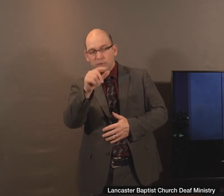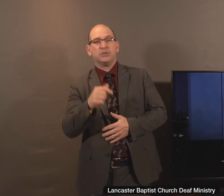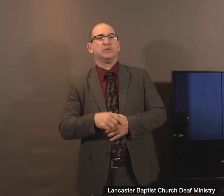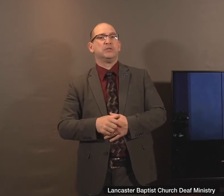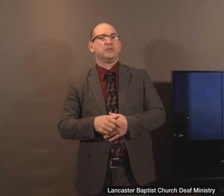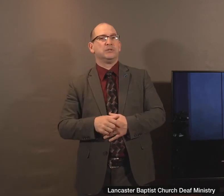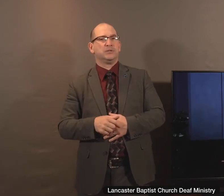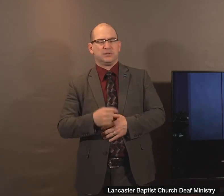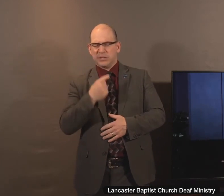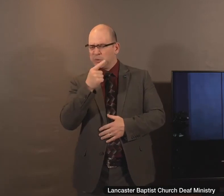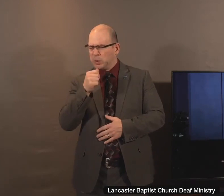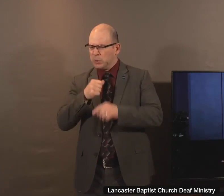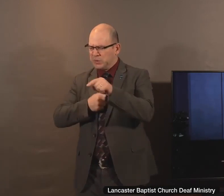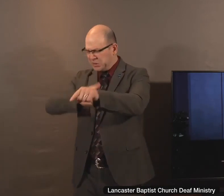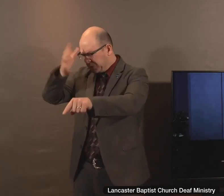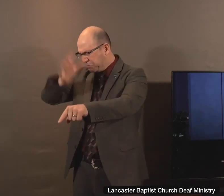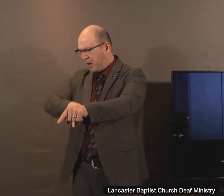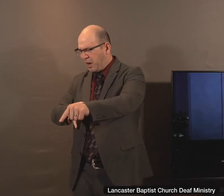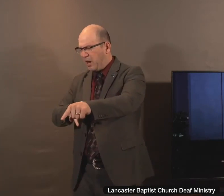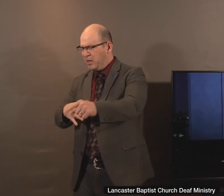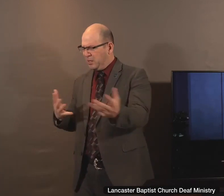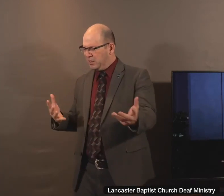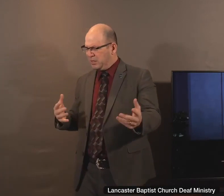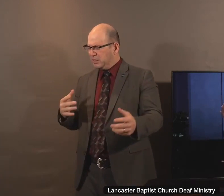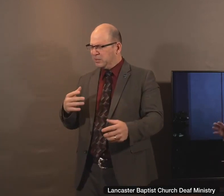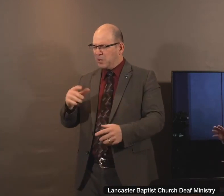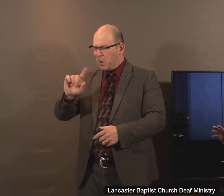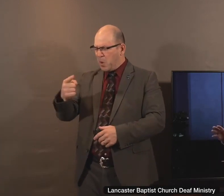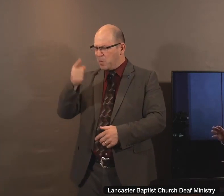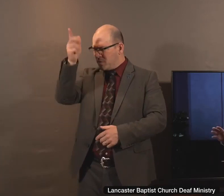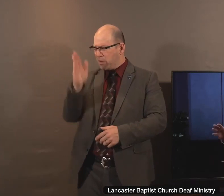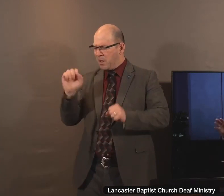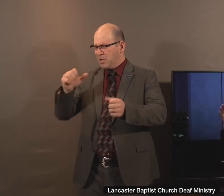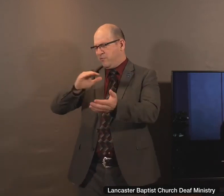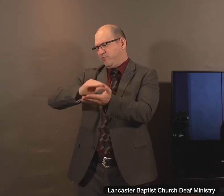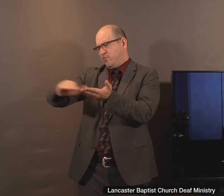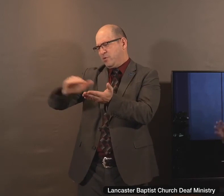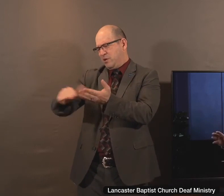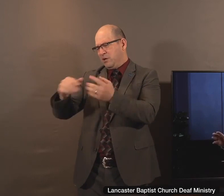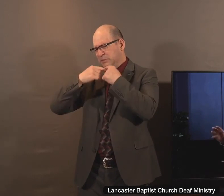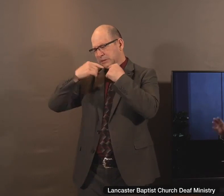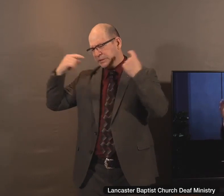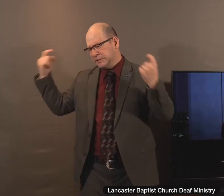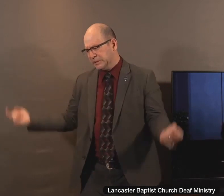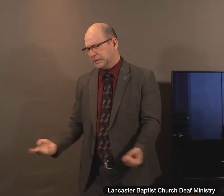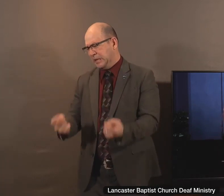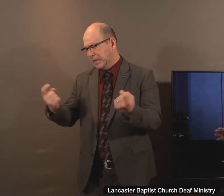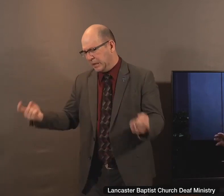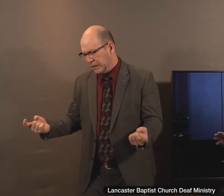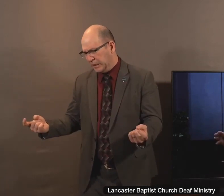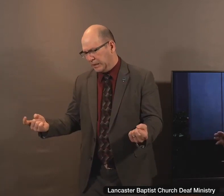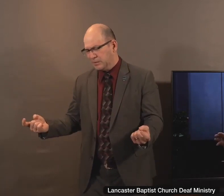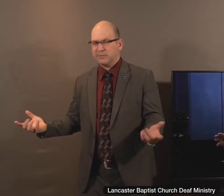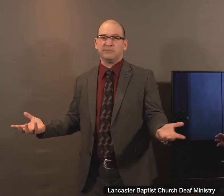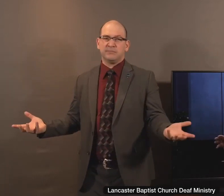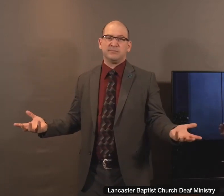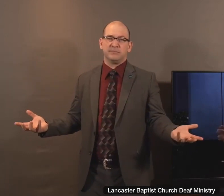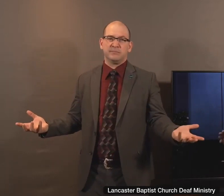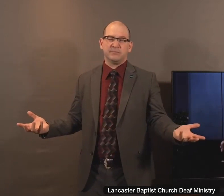is this which speaketh blasphemies? Who can forgive sins but God only? Only see, the